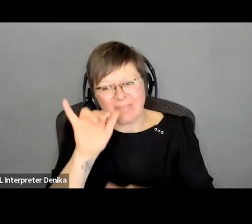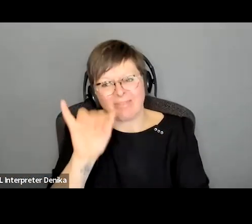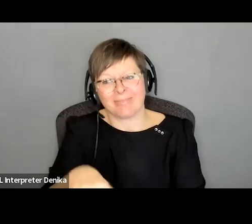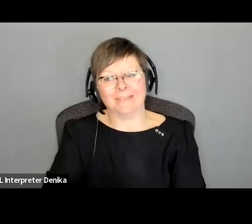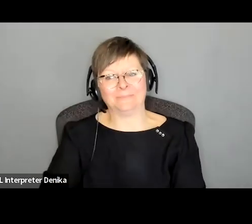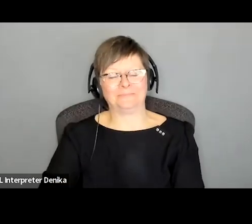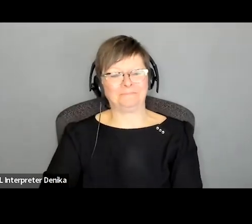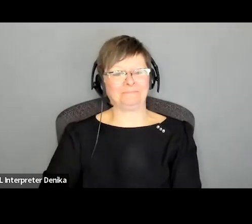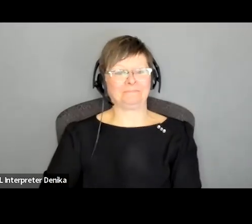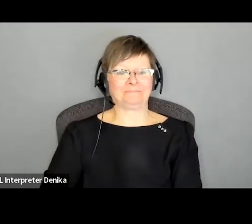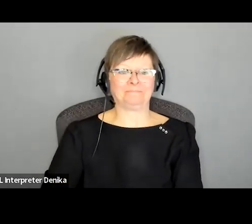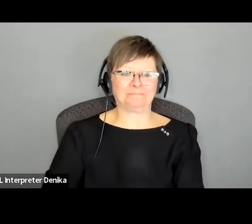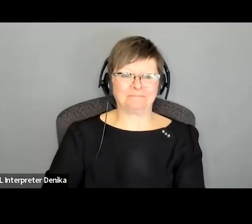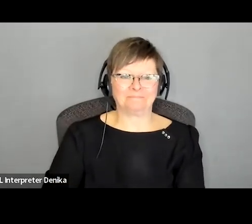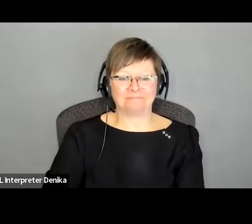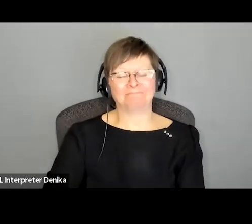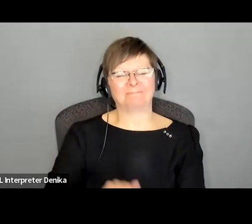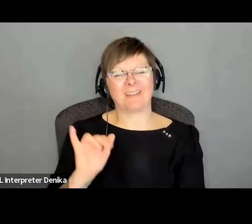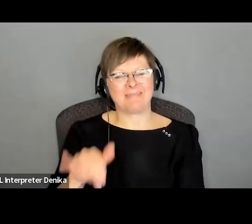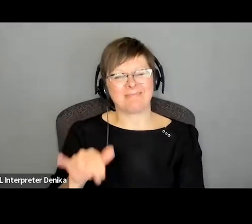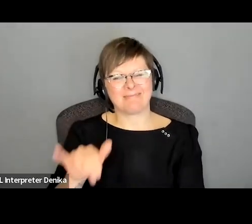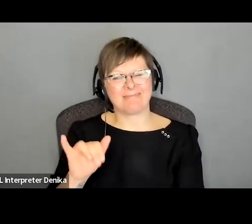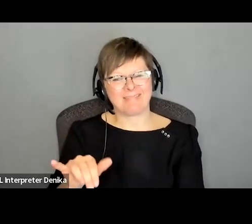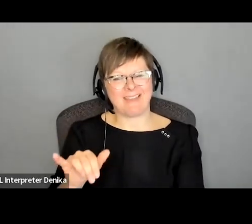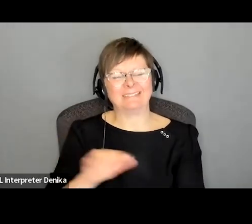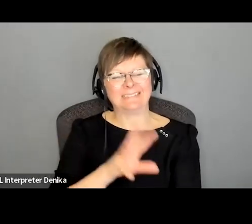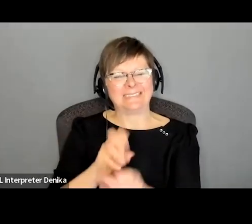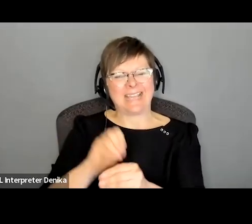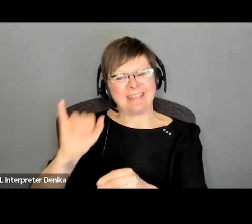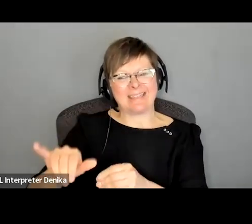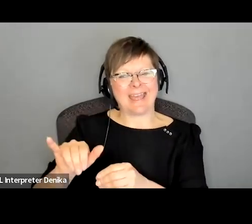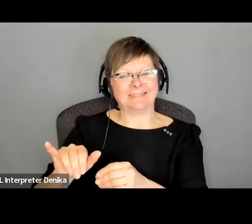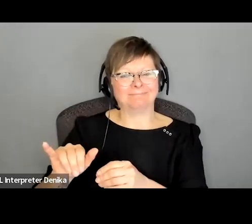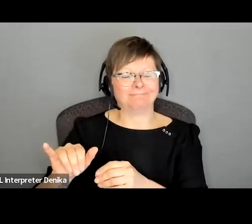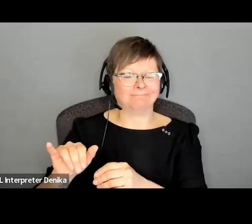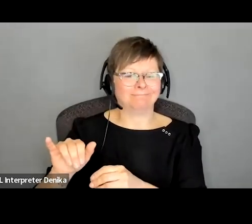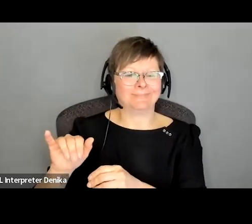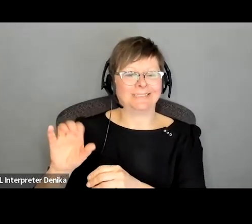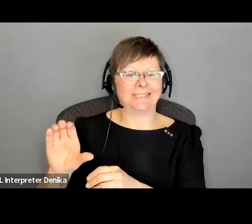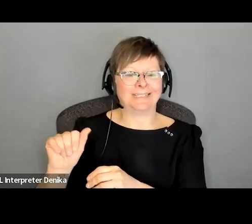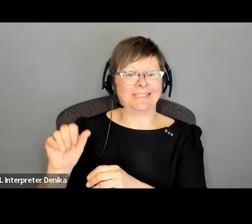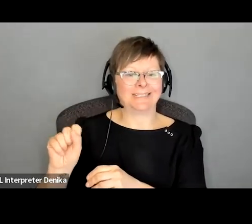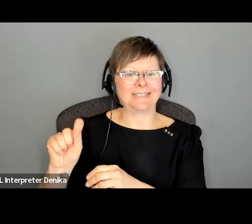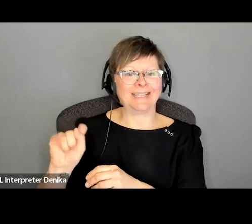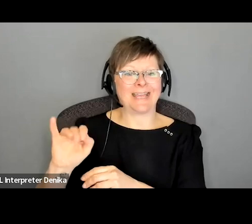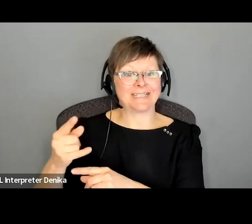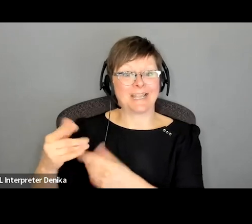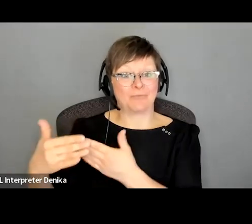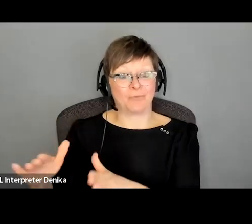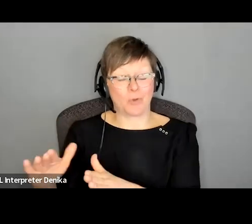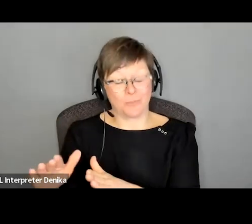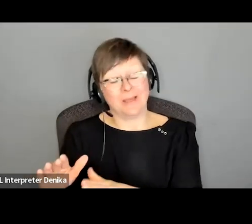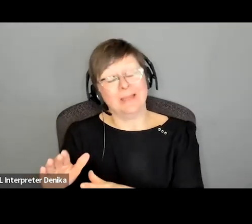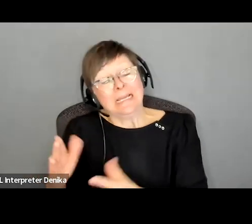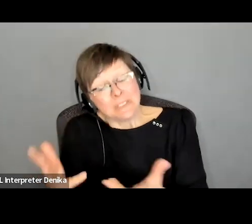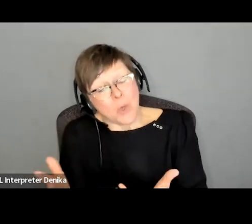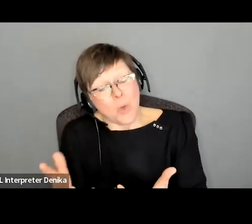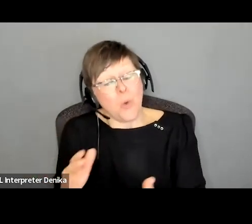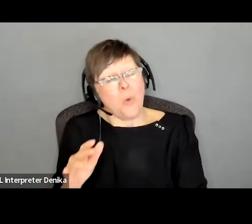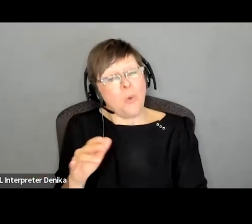ton of that stuff in it it was all um i i just say done with humor and love but all those things do happen